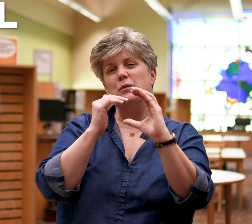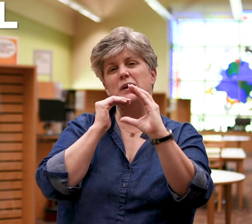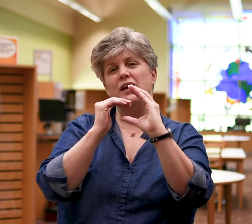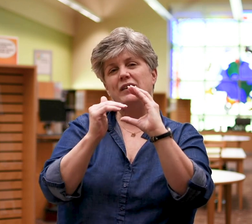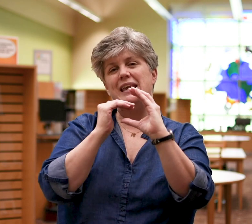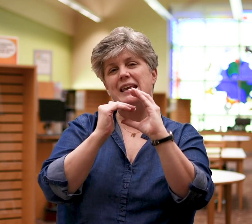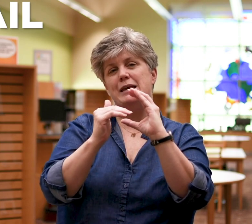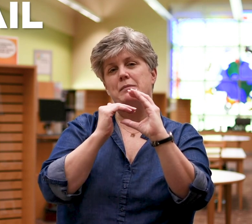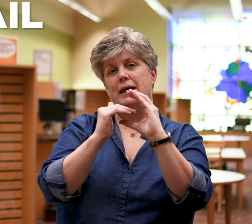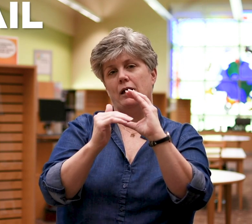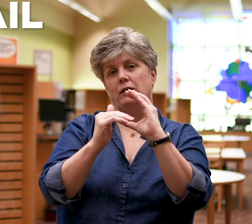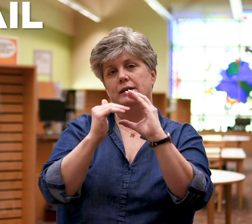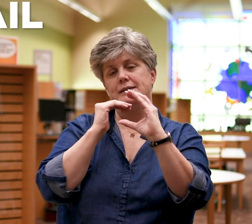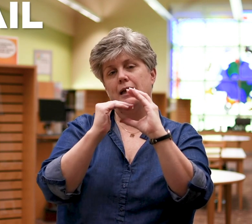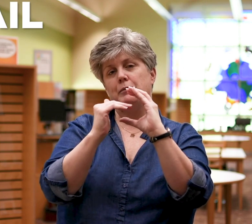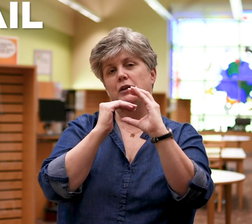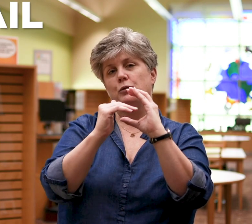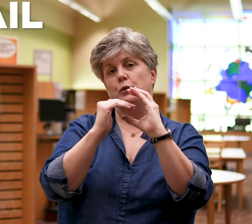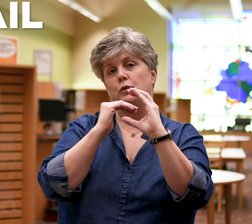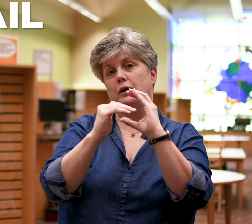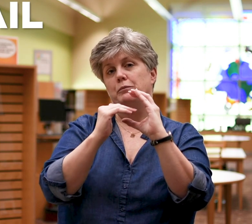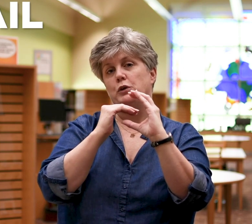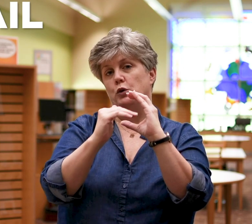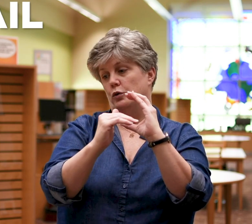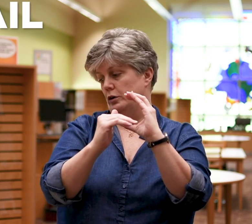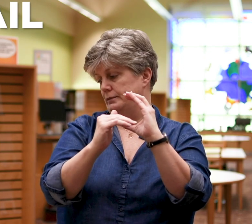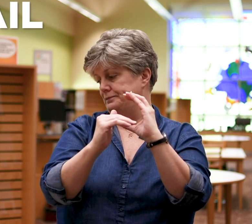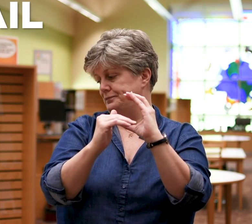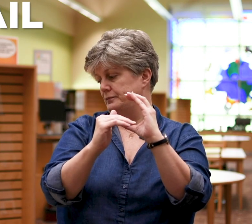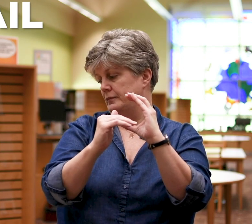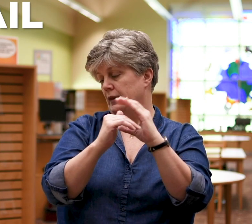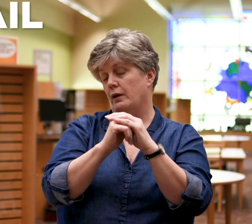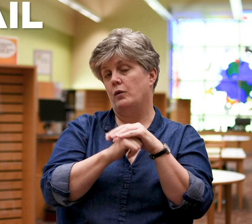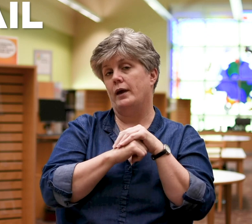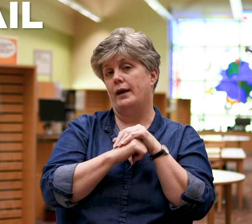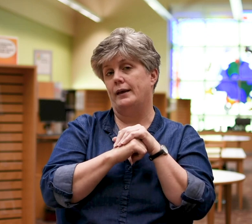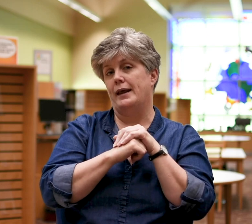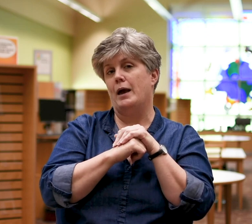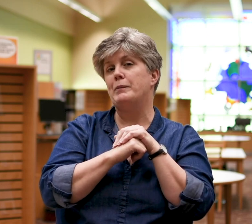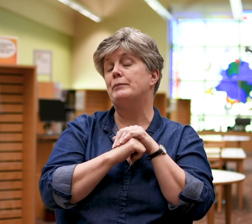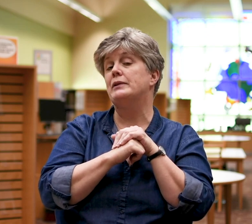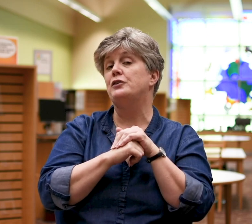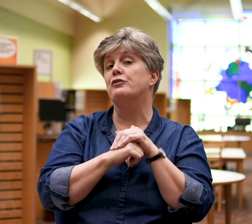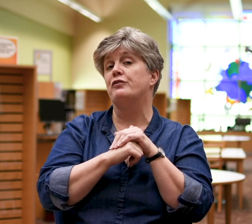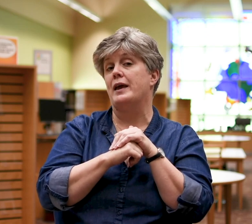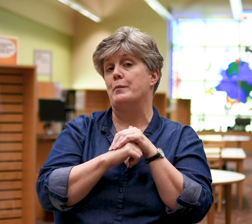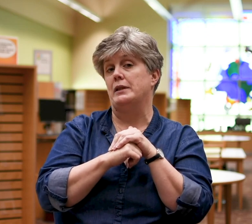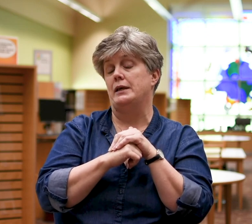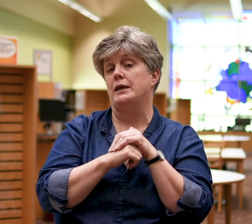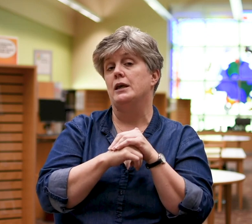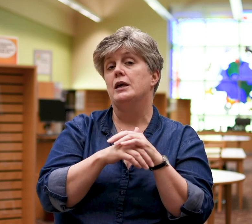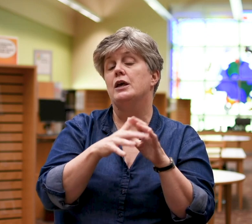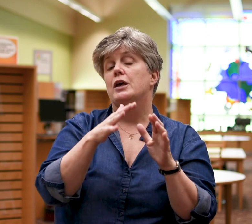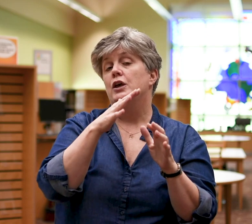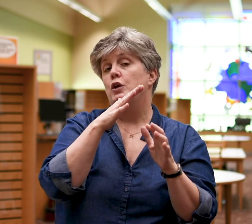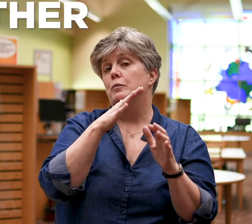then we have email it's coming through the computer okay now people in your family your